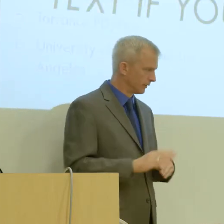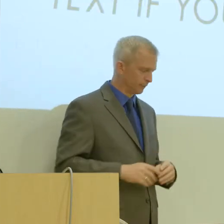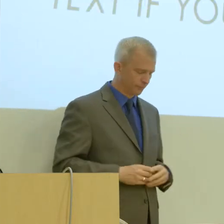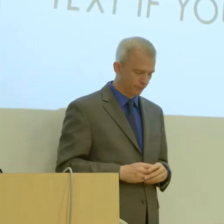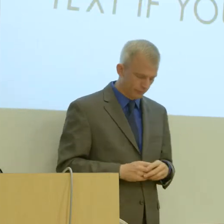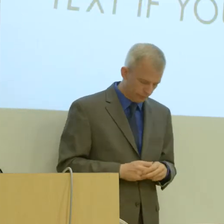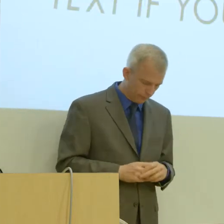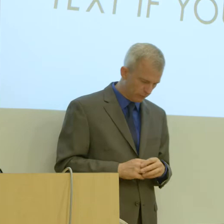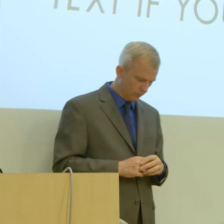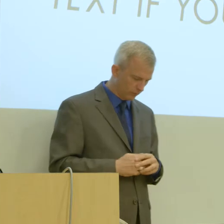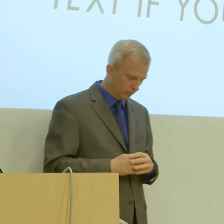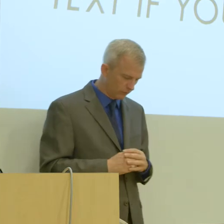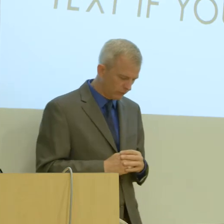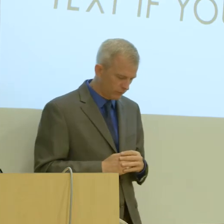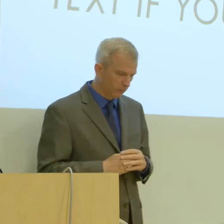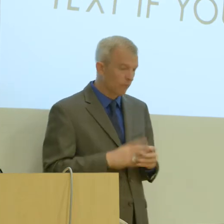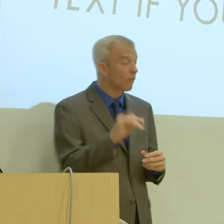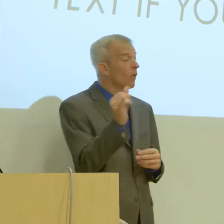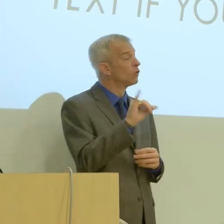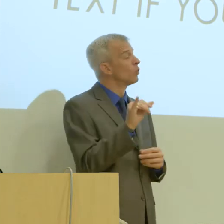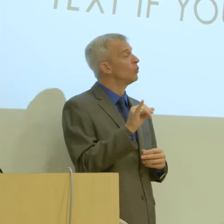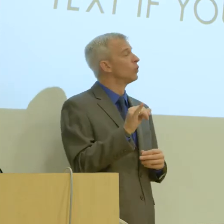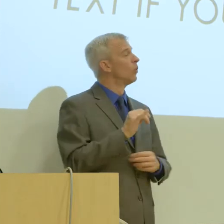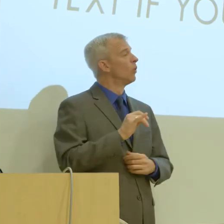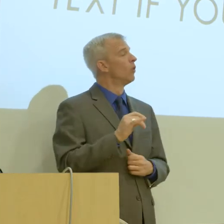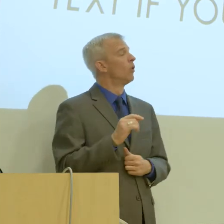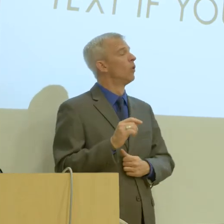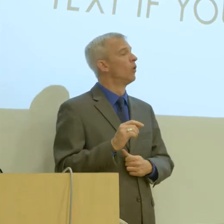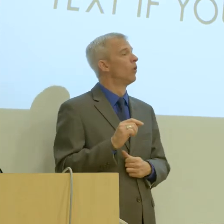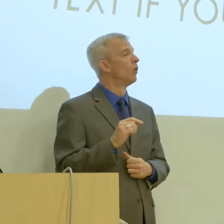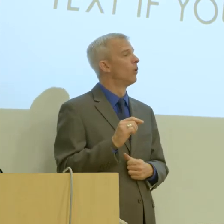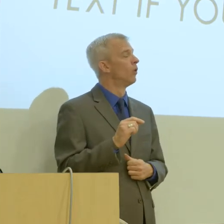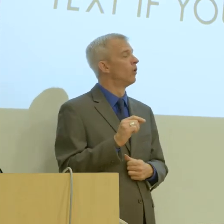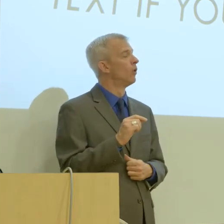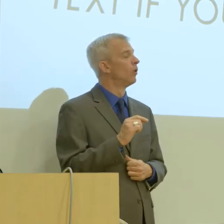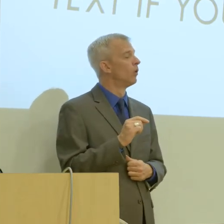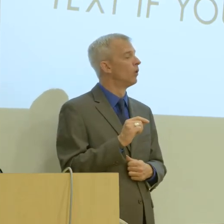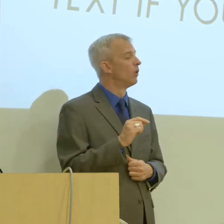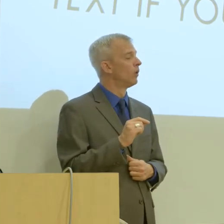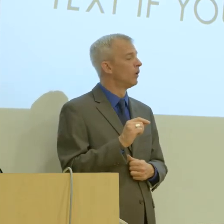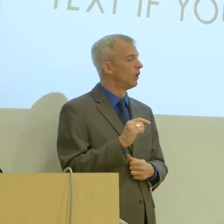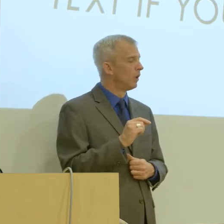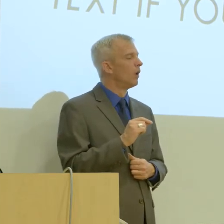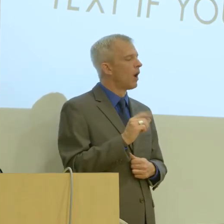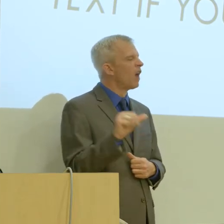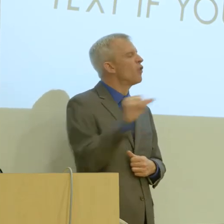It's also an alternative, though, and we've seen this already to those counties that have deployed,